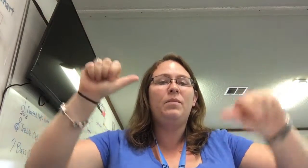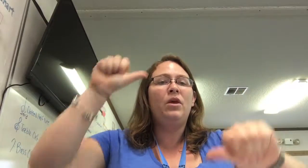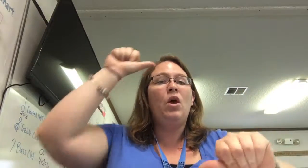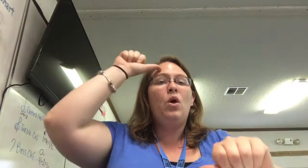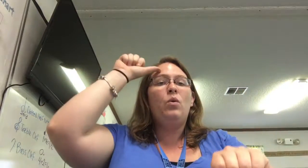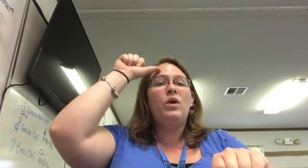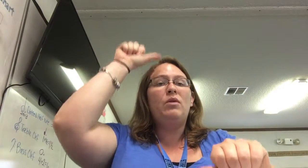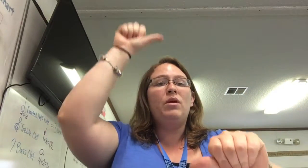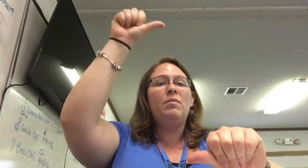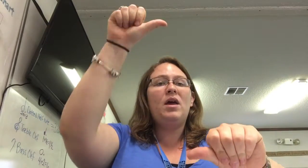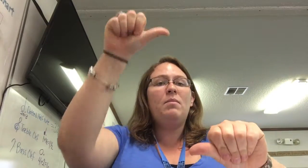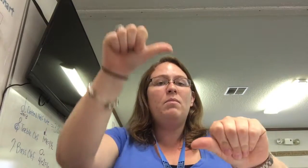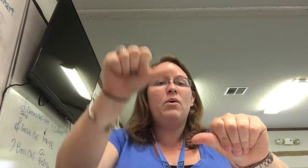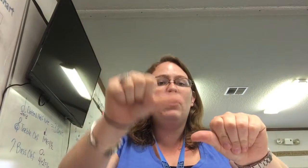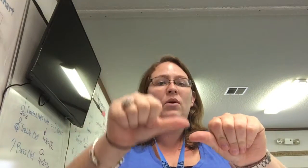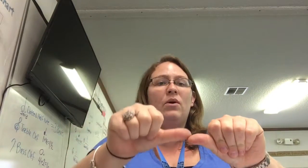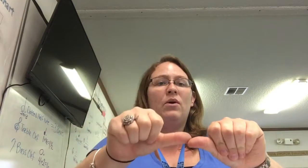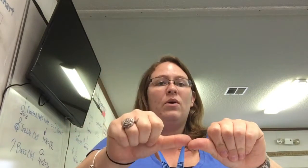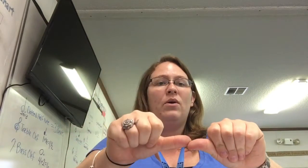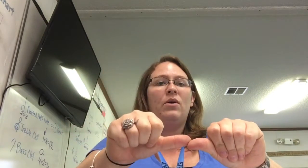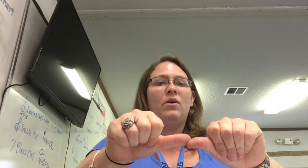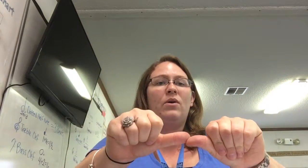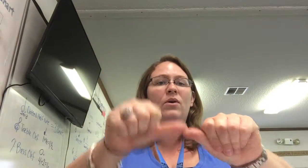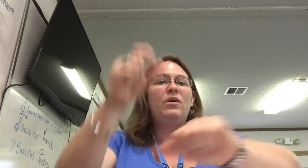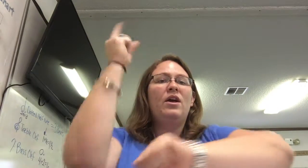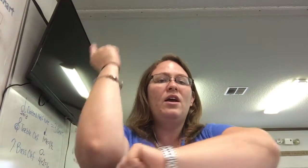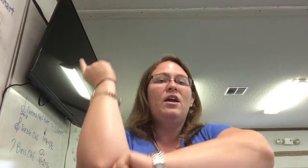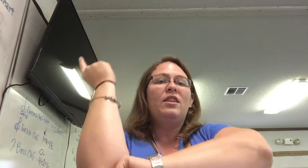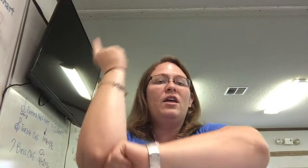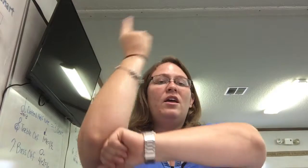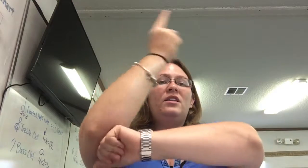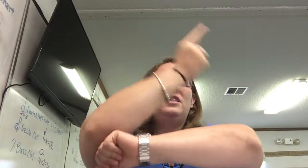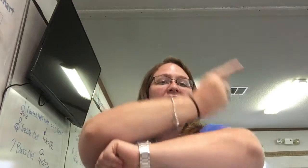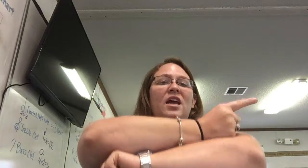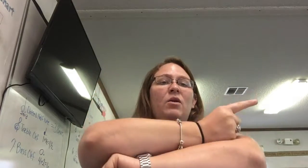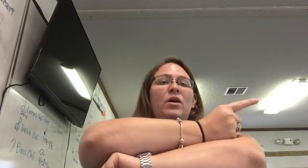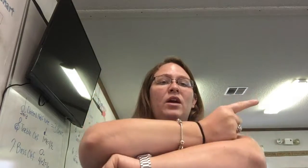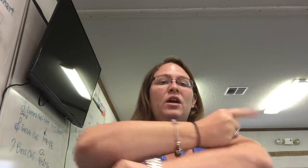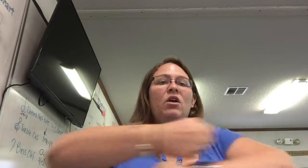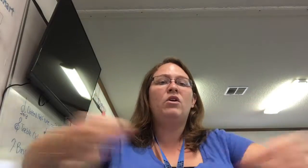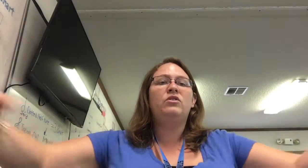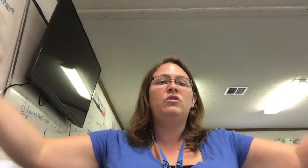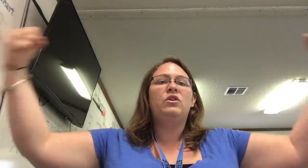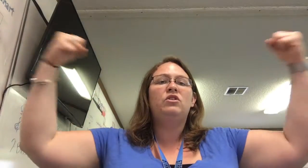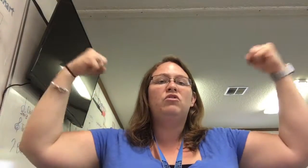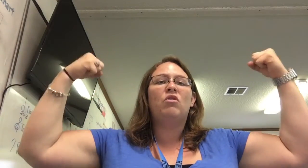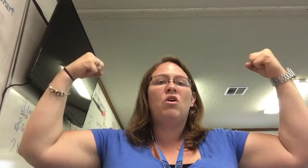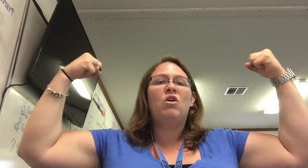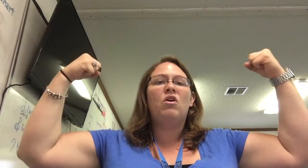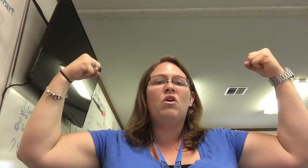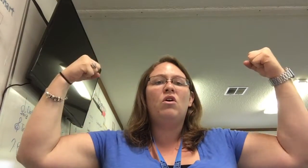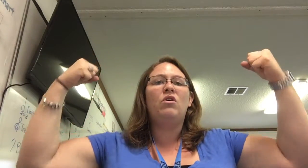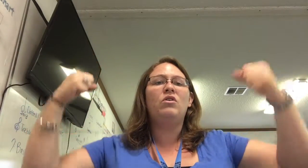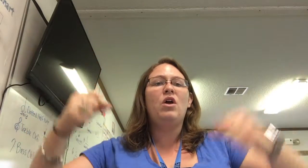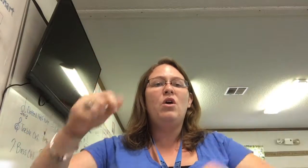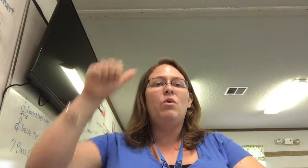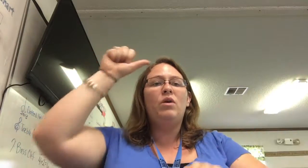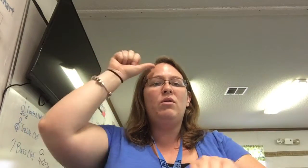We remember the day we all stood strong. We